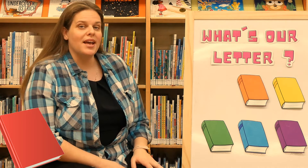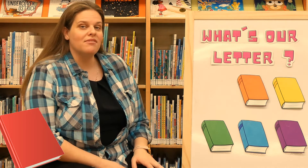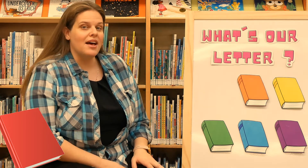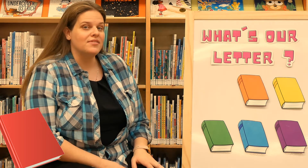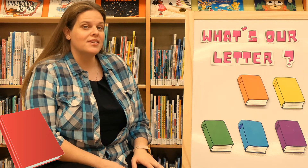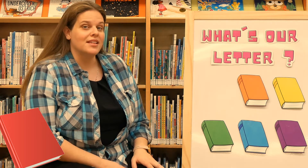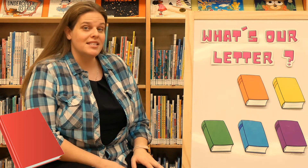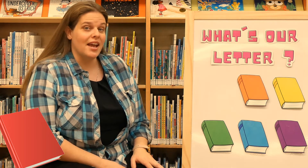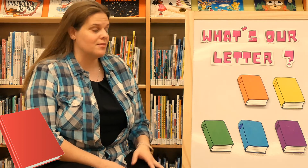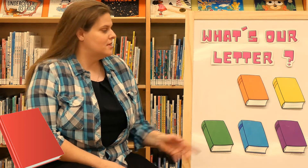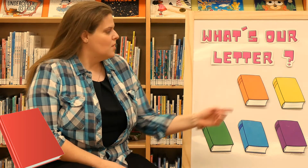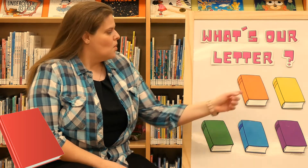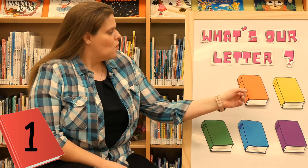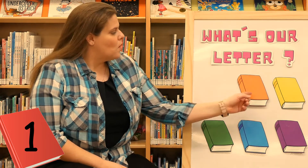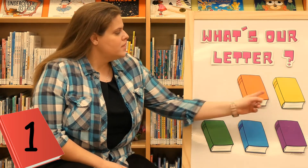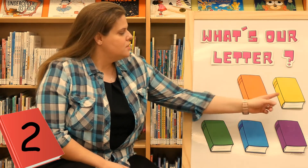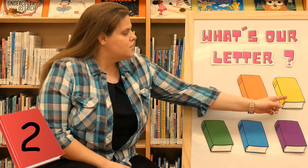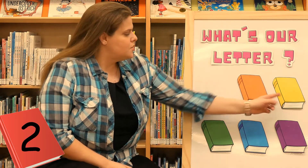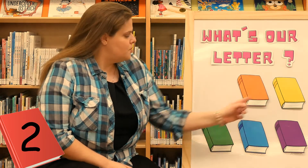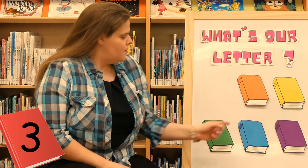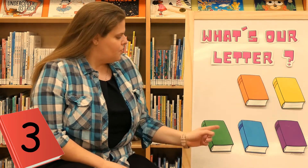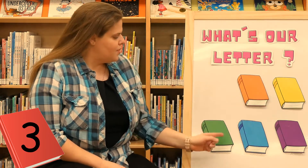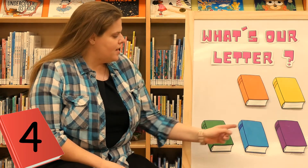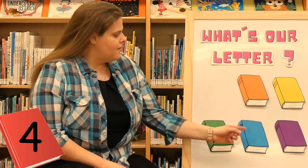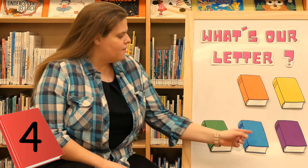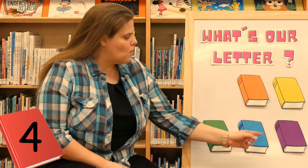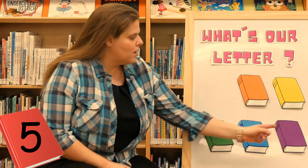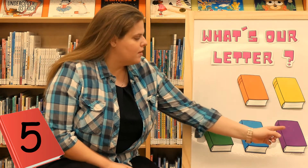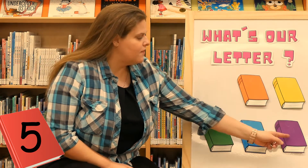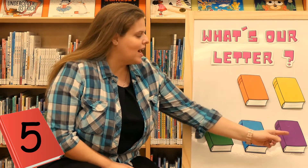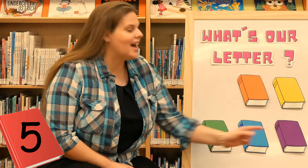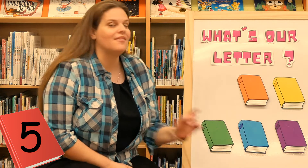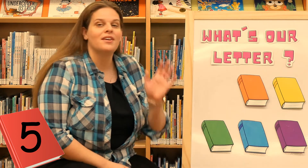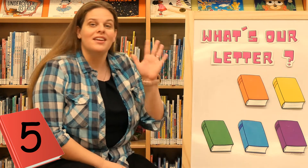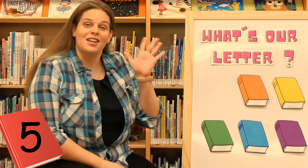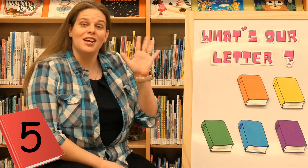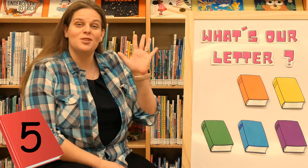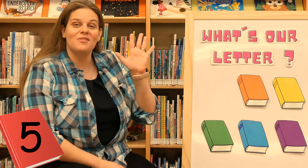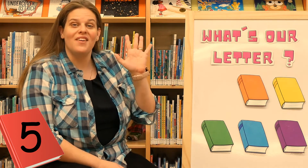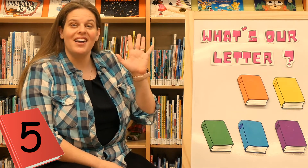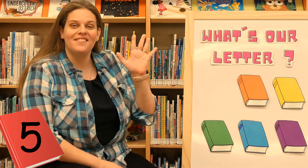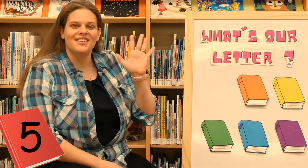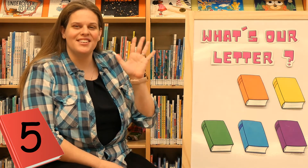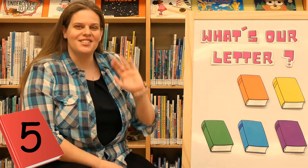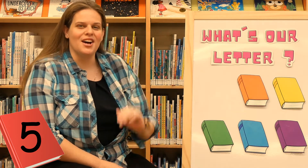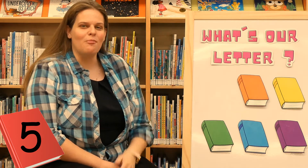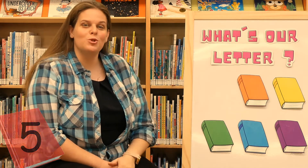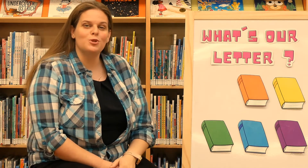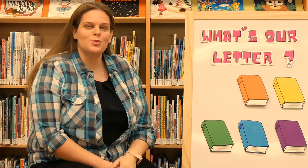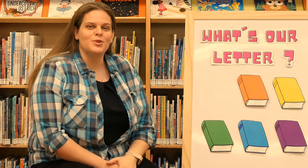have left? Let's count. One, two, three, four, five. Can you guys show me five? Good job. Which one should we try